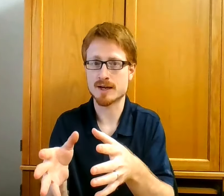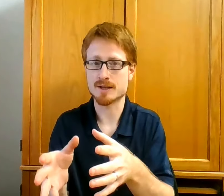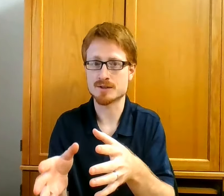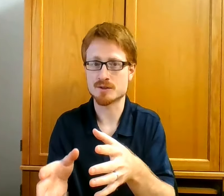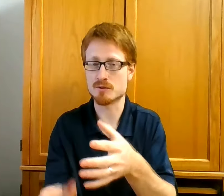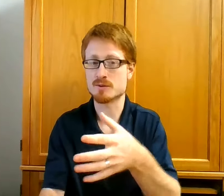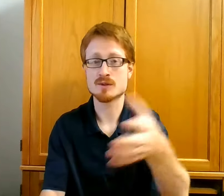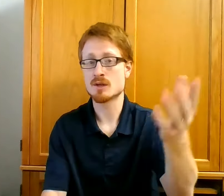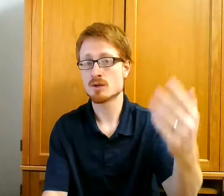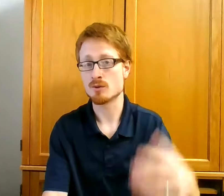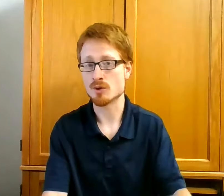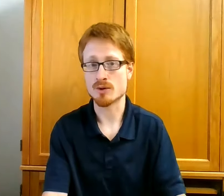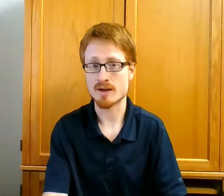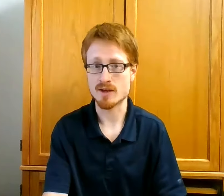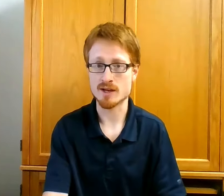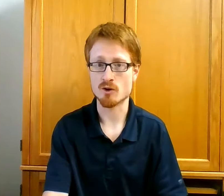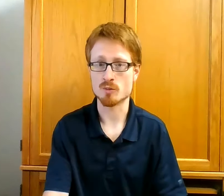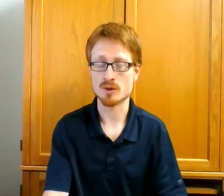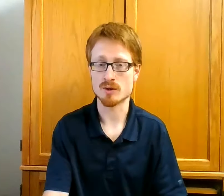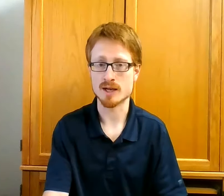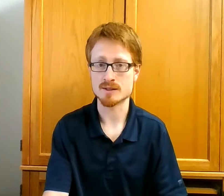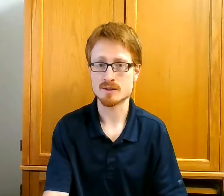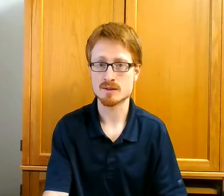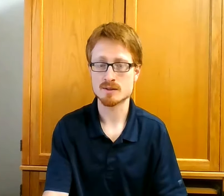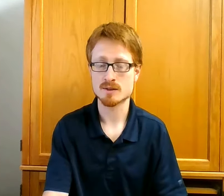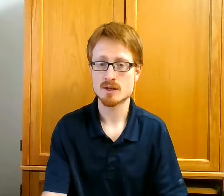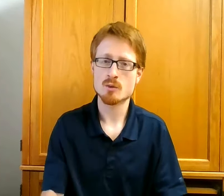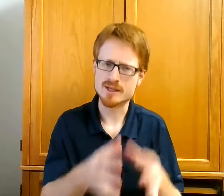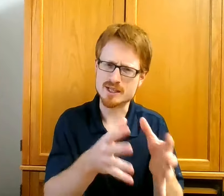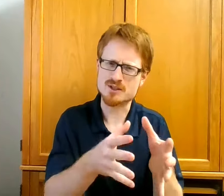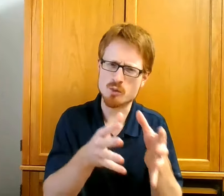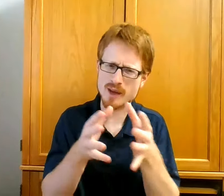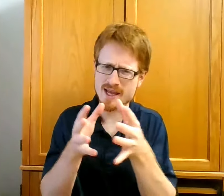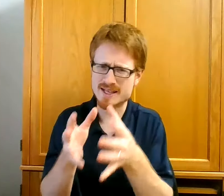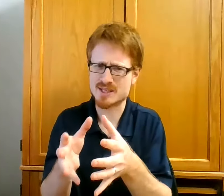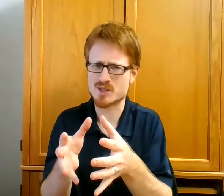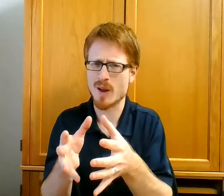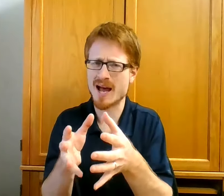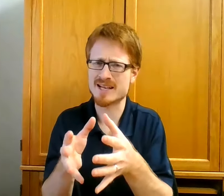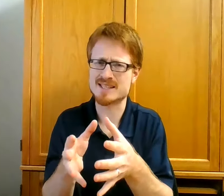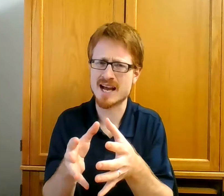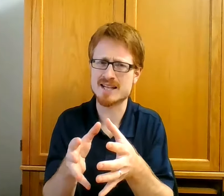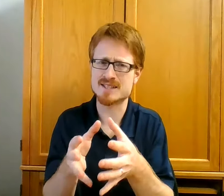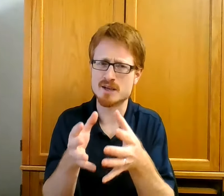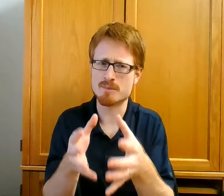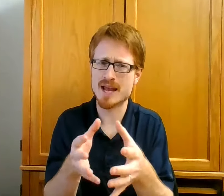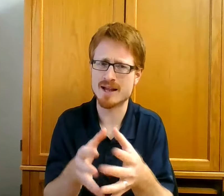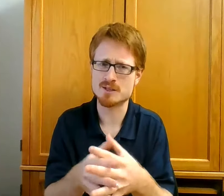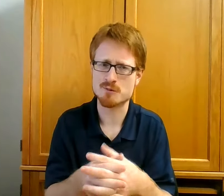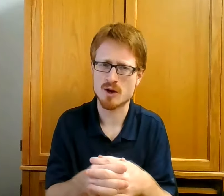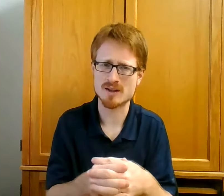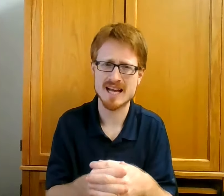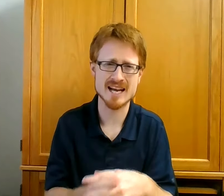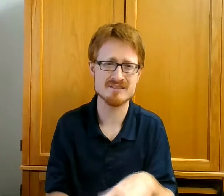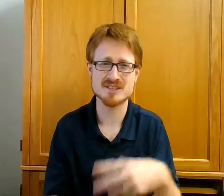as those who don't have any hope in Christ. We disobey and despise God's commands for our lives